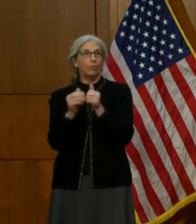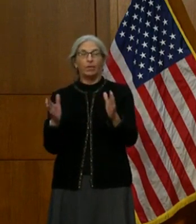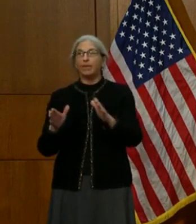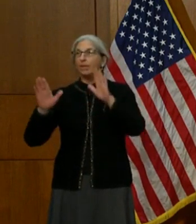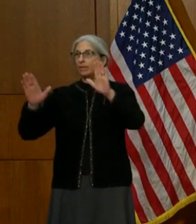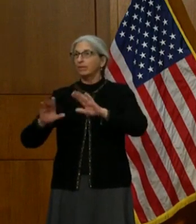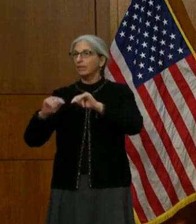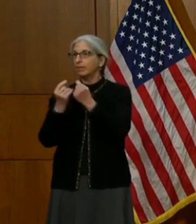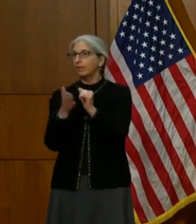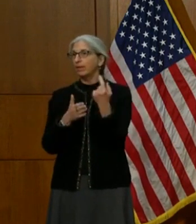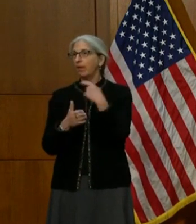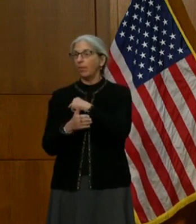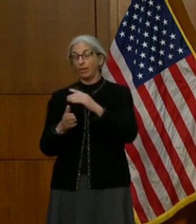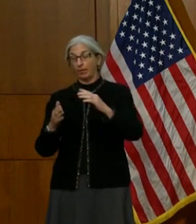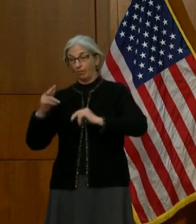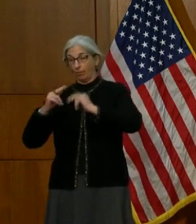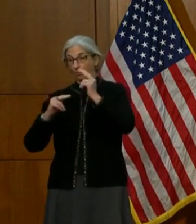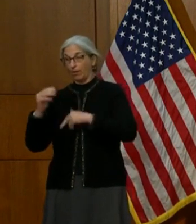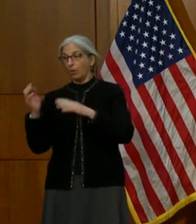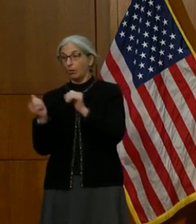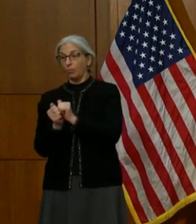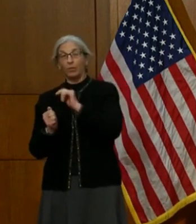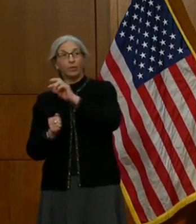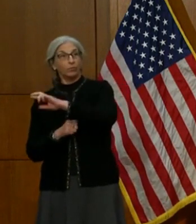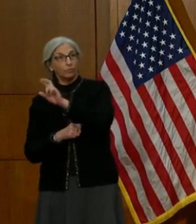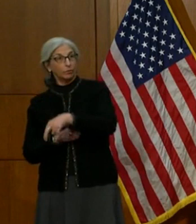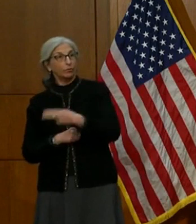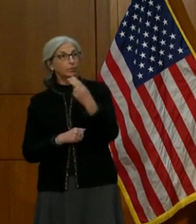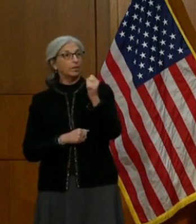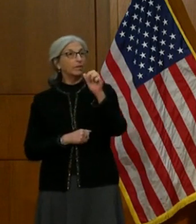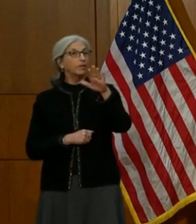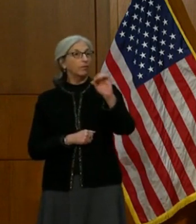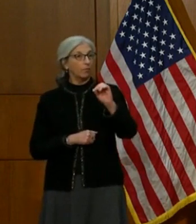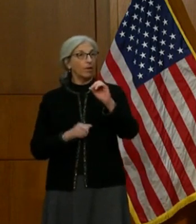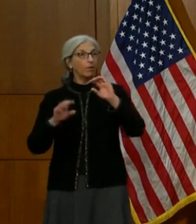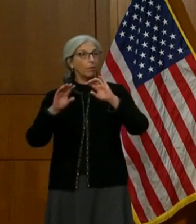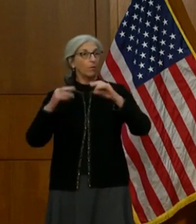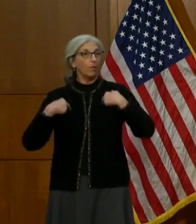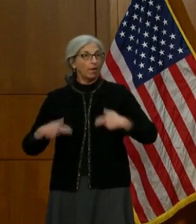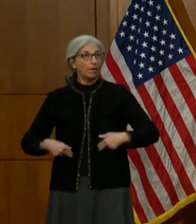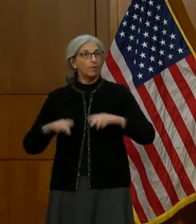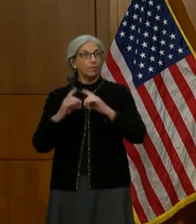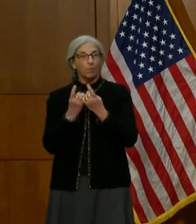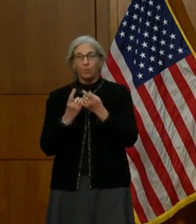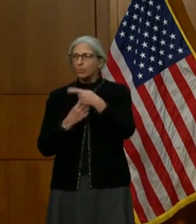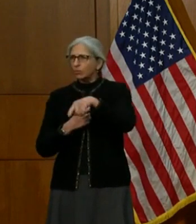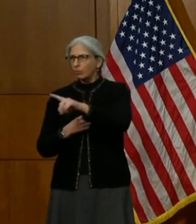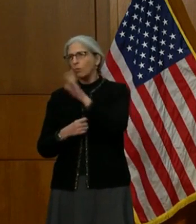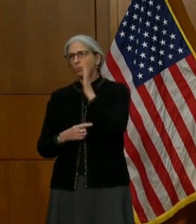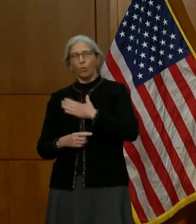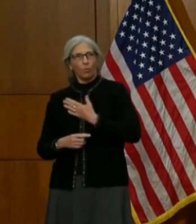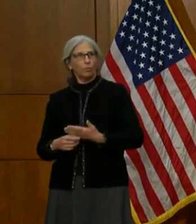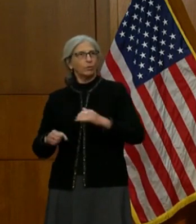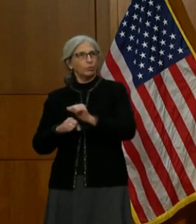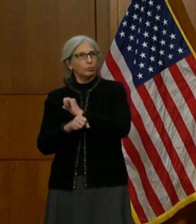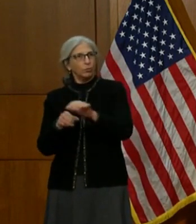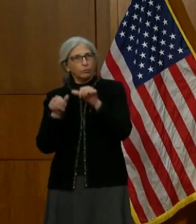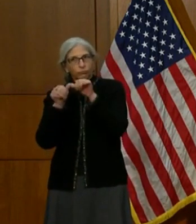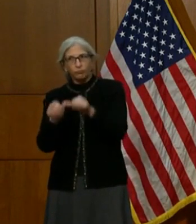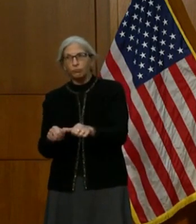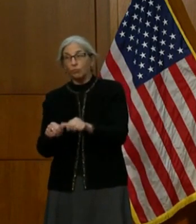Departments who have just done such phenomenal work over the last year and are willing to stand in the gap for these next few months as I